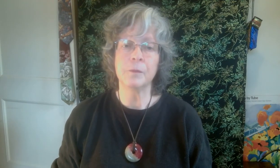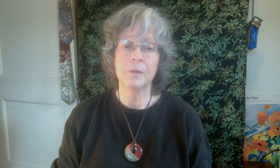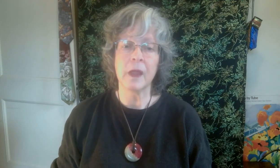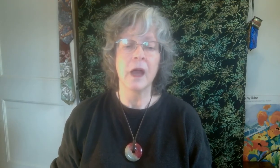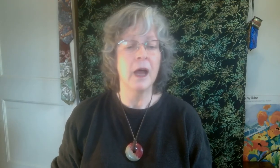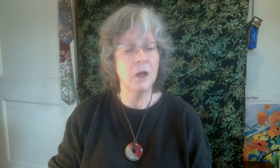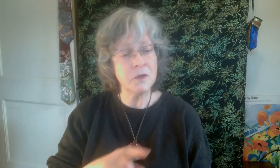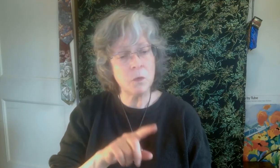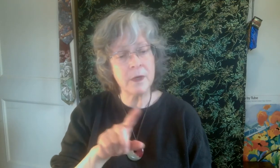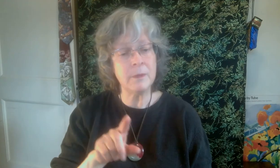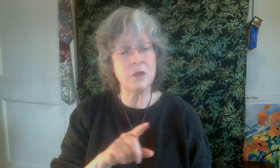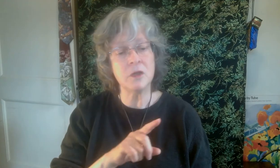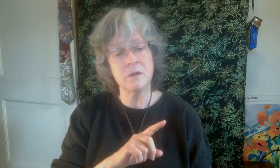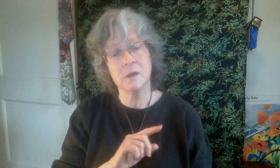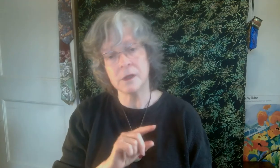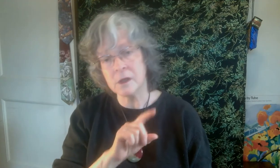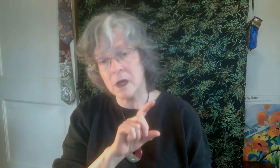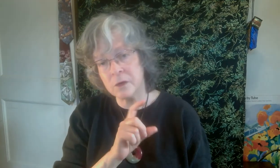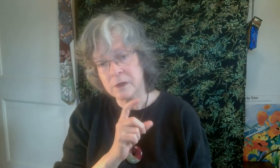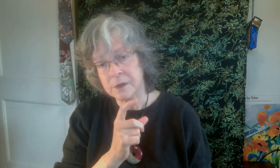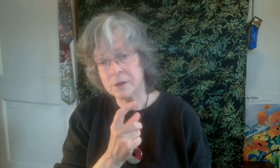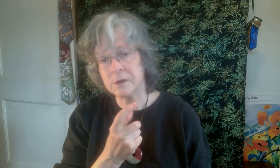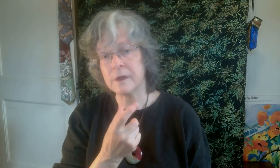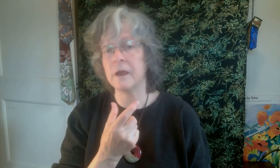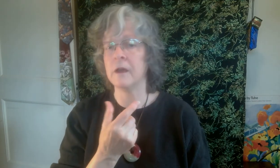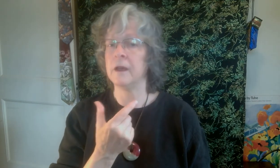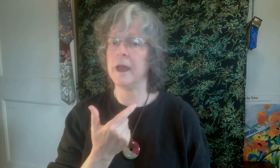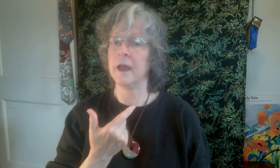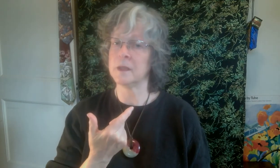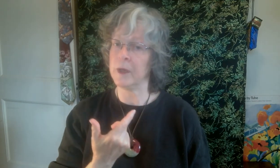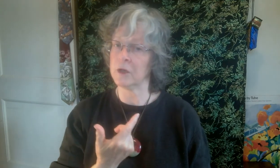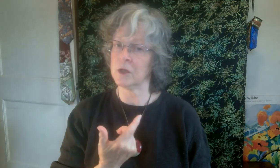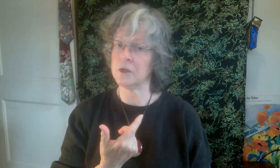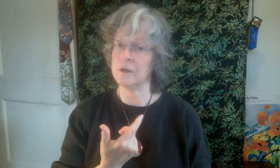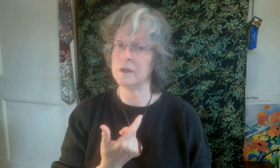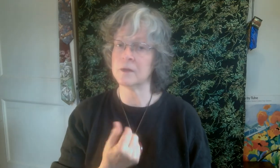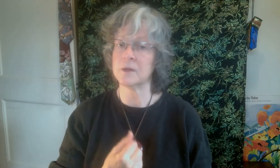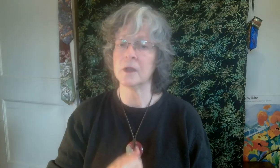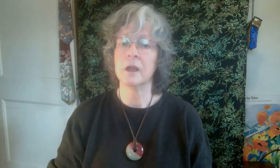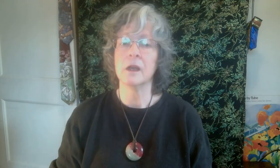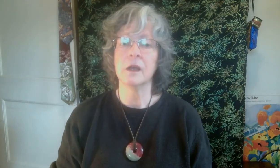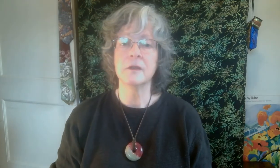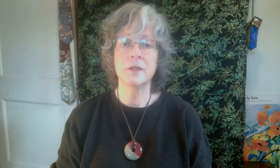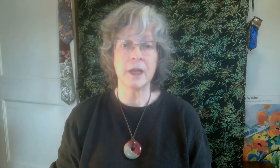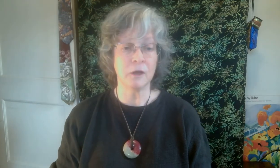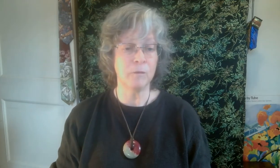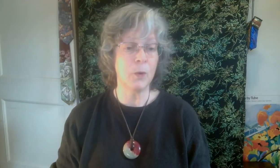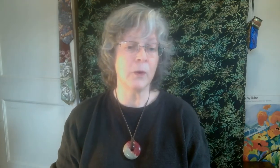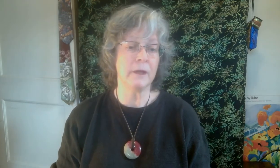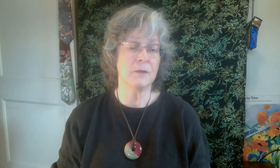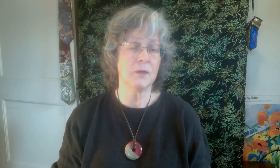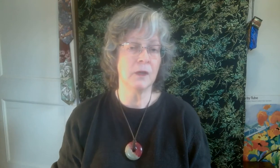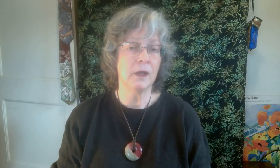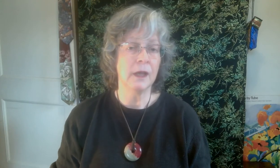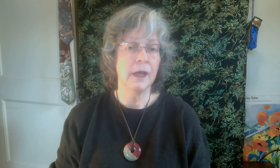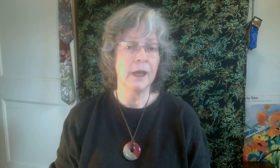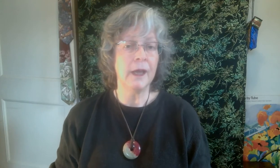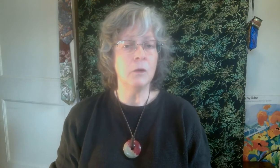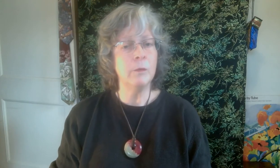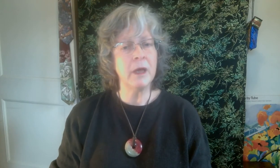I also want to mention there's a little other little aspect to this set of points. And we might